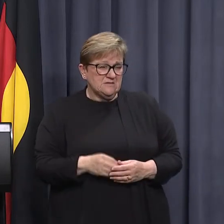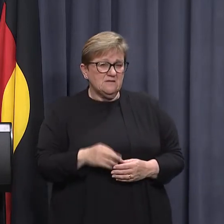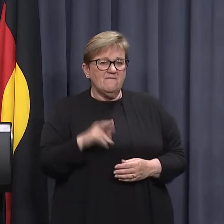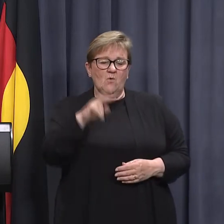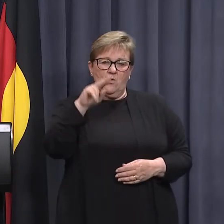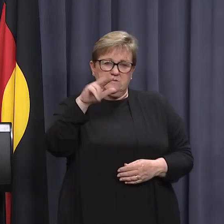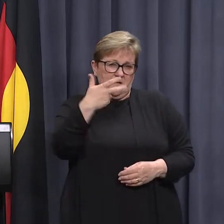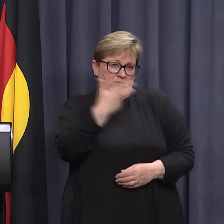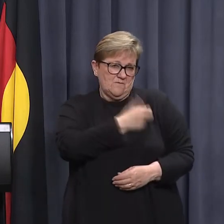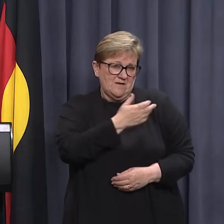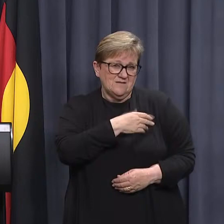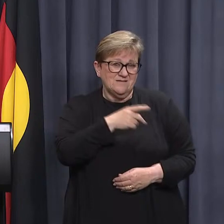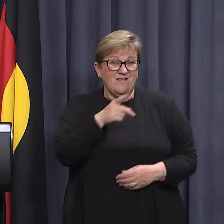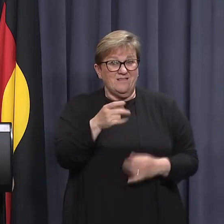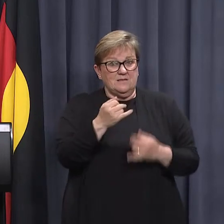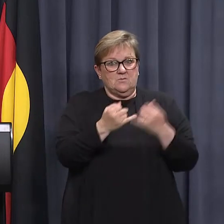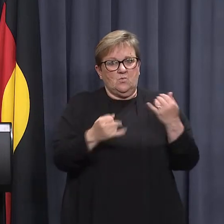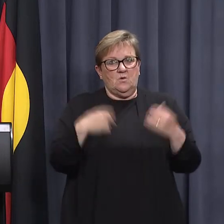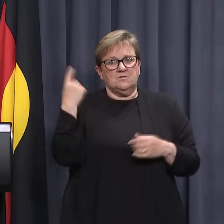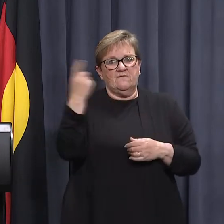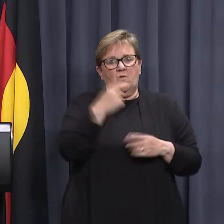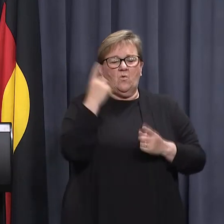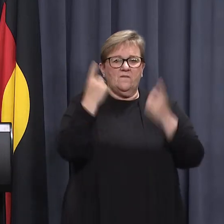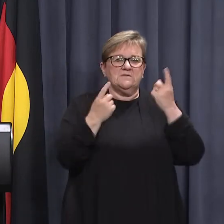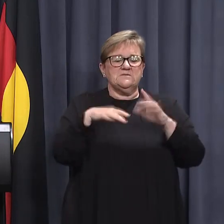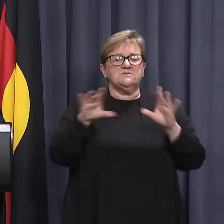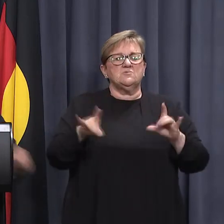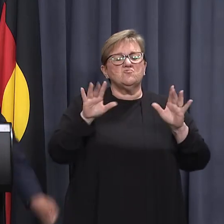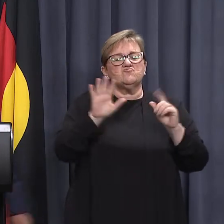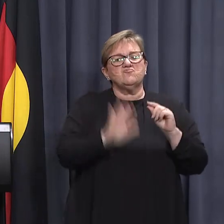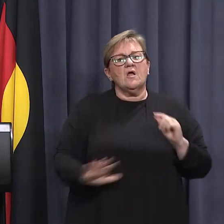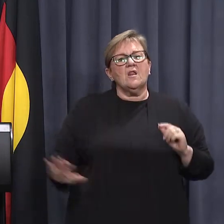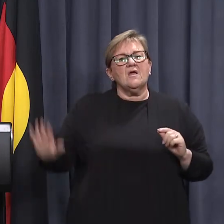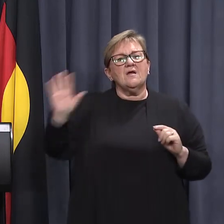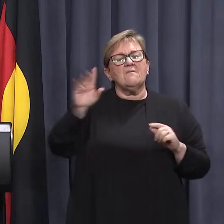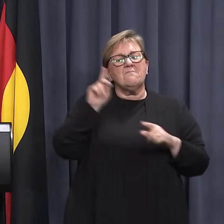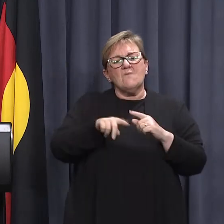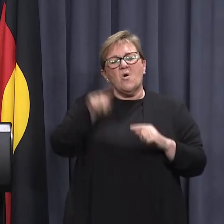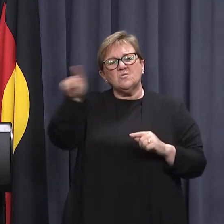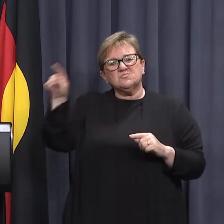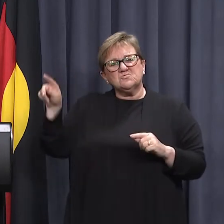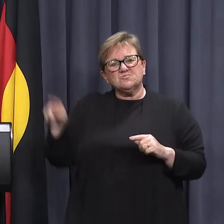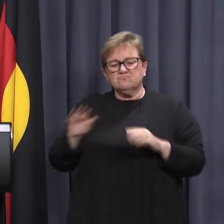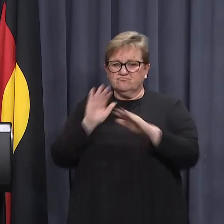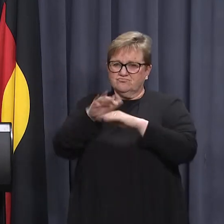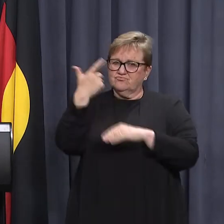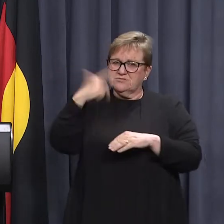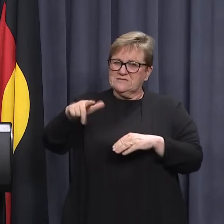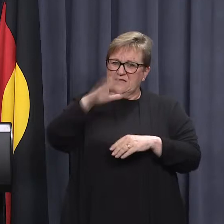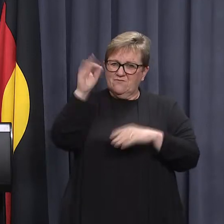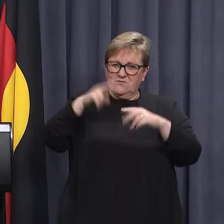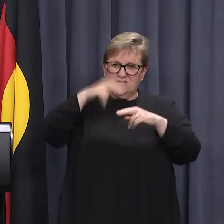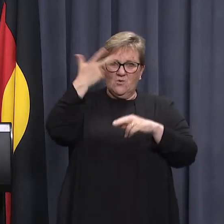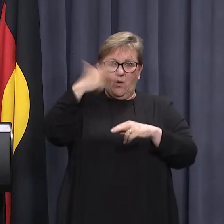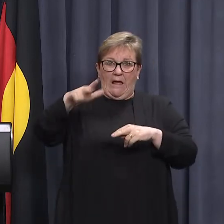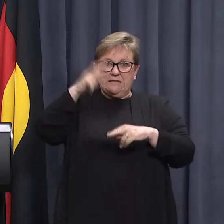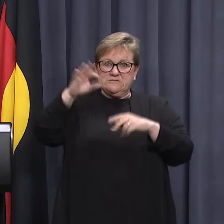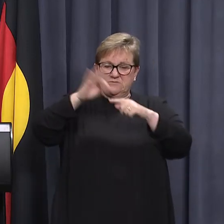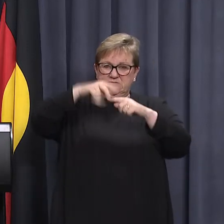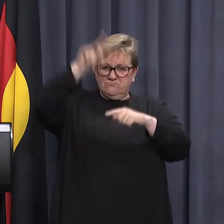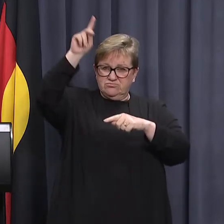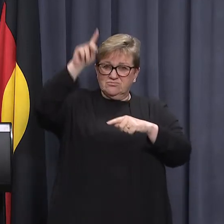double vaccination, which is the worst out of all the capital cities in the country. Most of them are above 70% or above 80%.